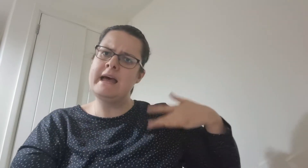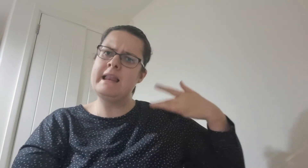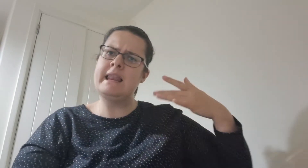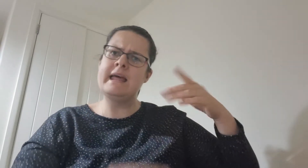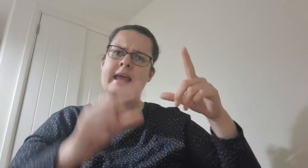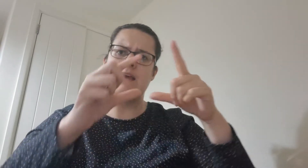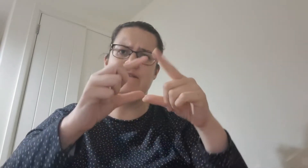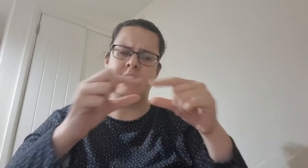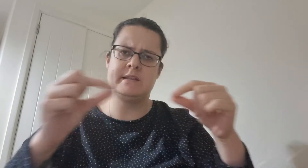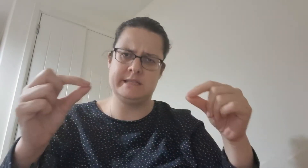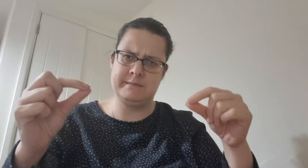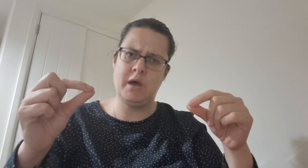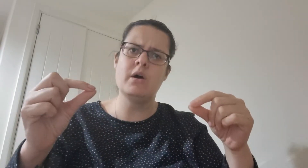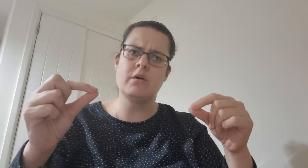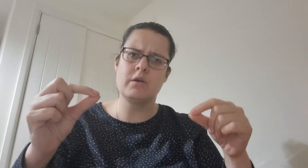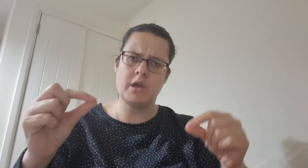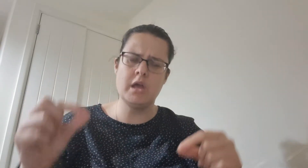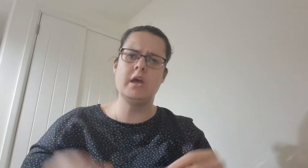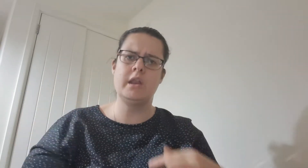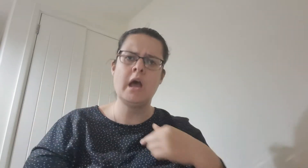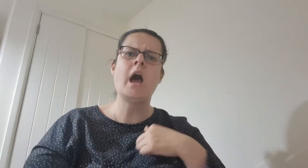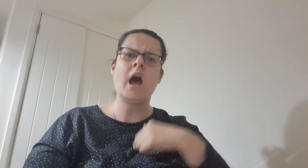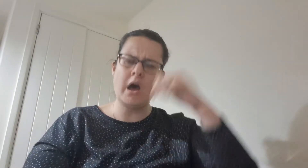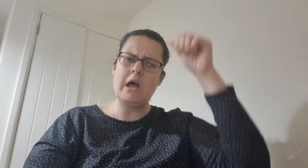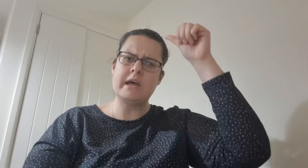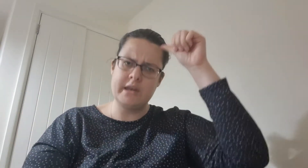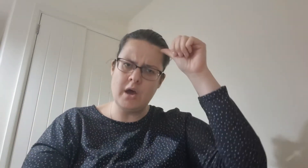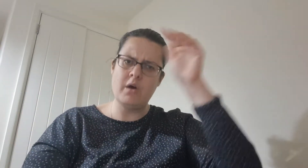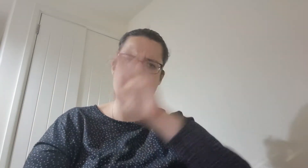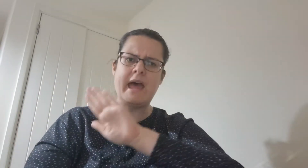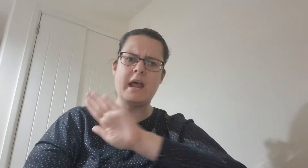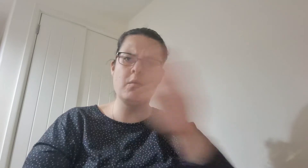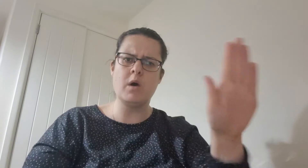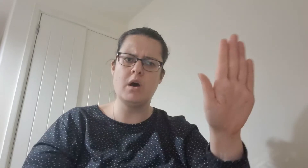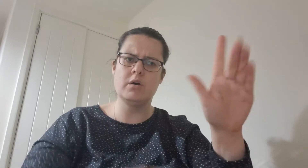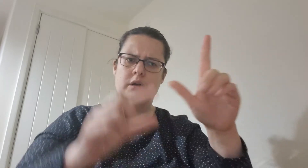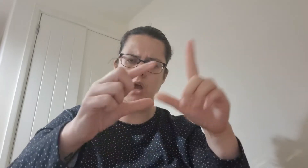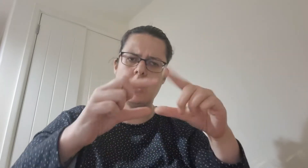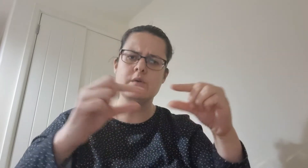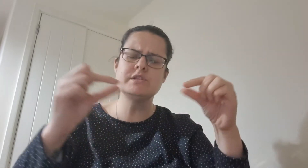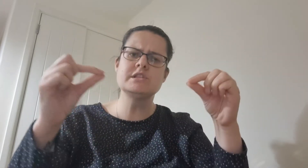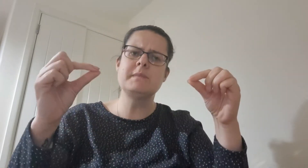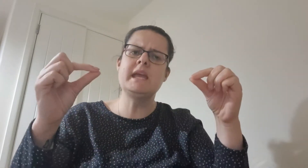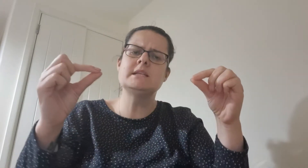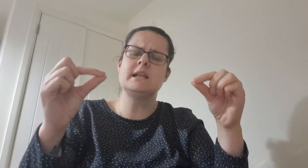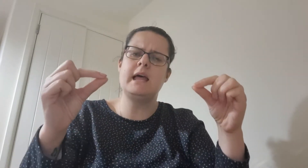won't live on the spoken Cause I know that I won't go speechless